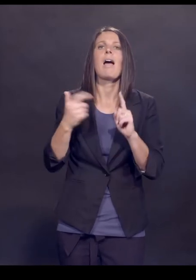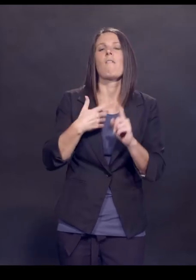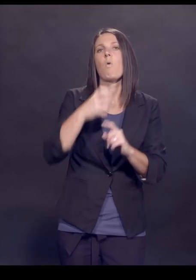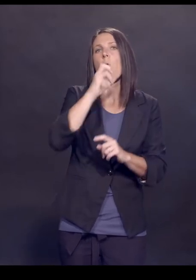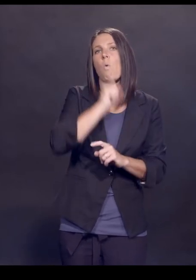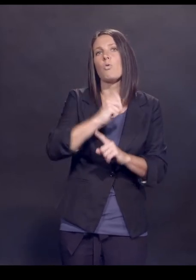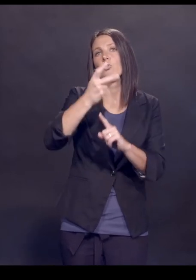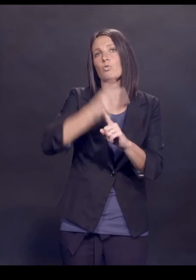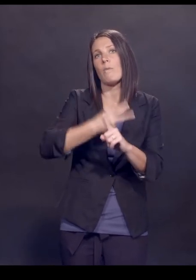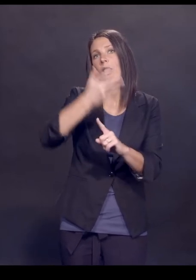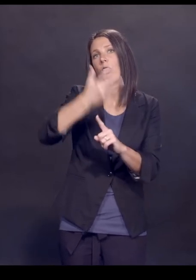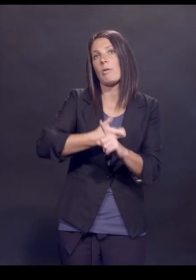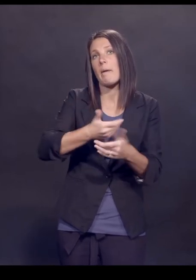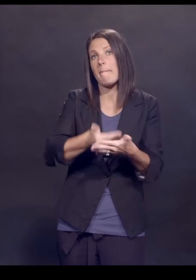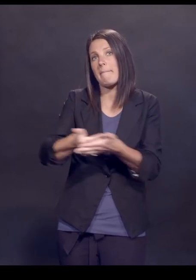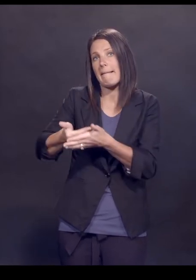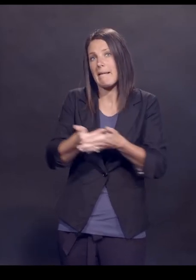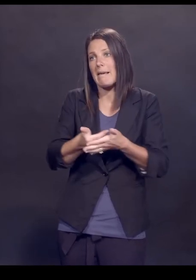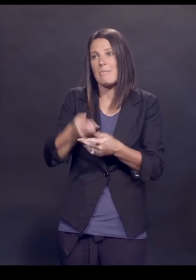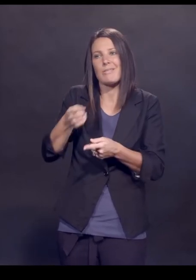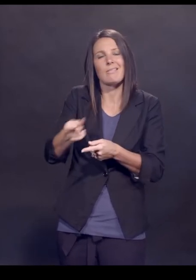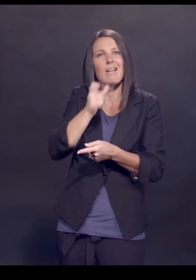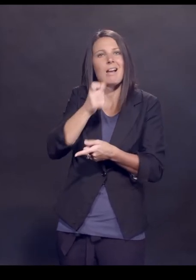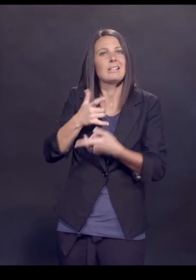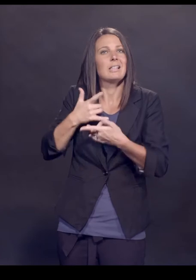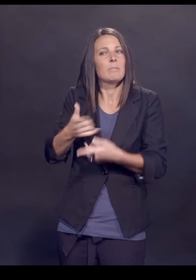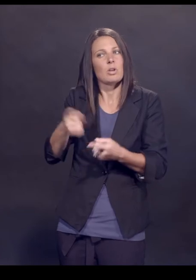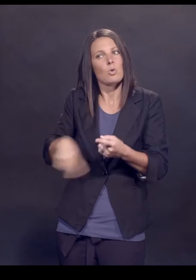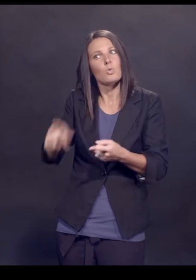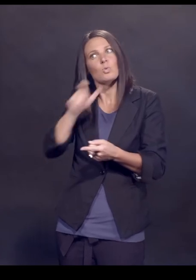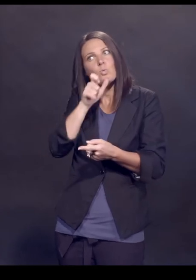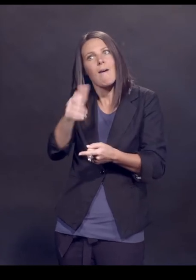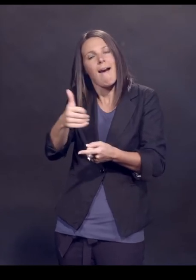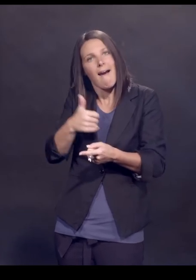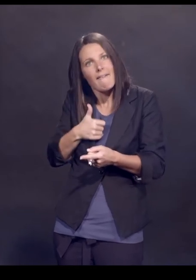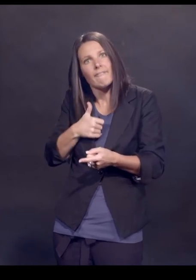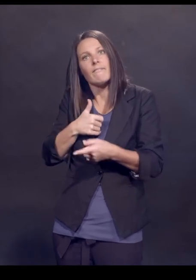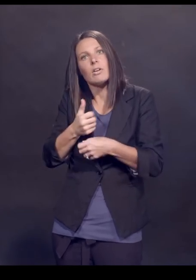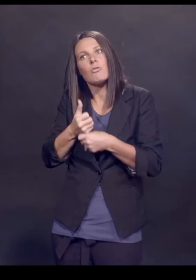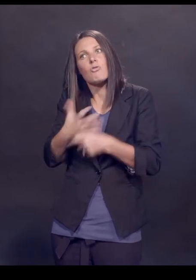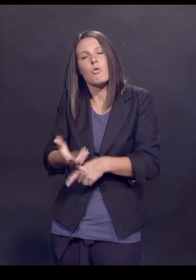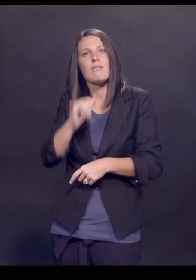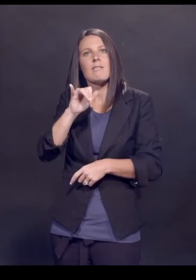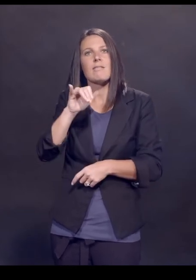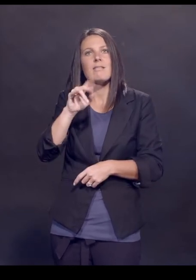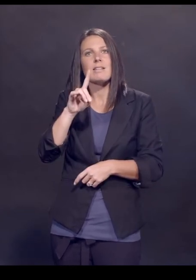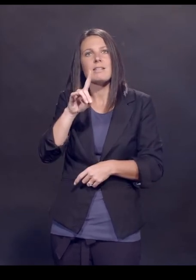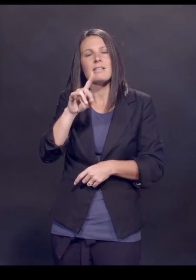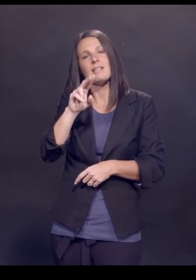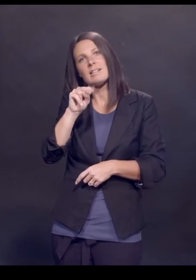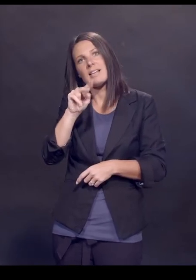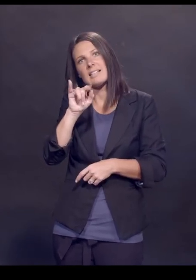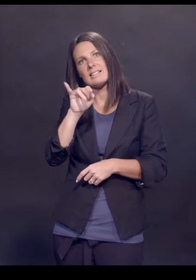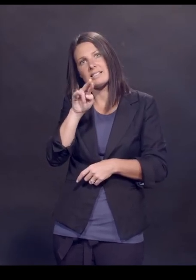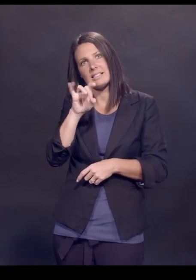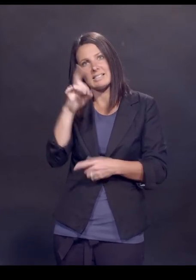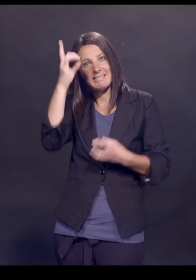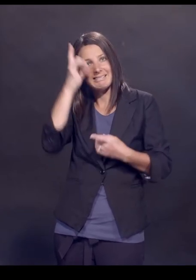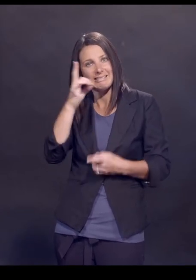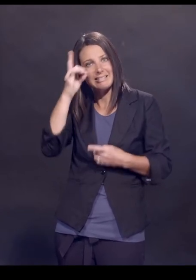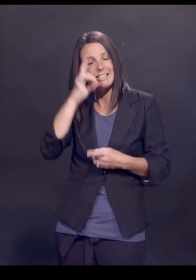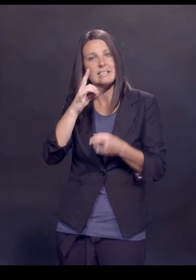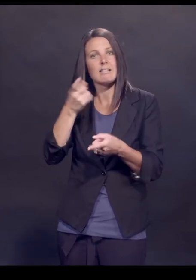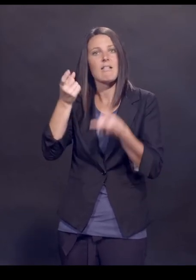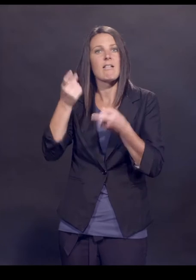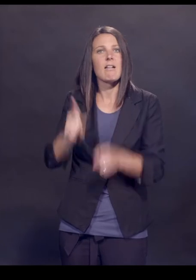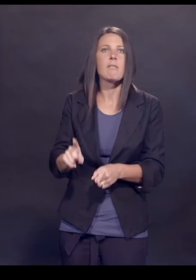old and three month old children who, who are not typically the ones that get intussusception. Intussusception is a disease of children that